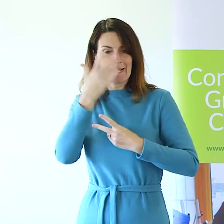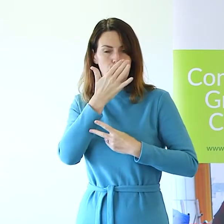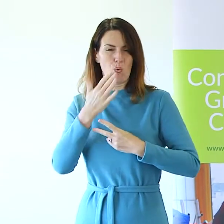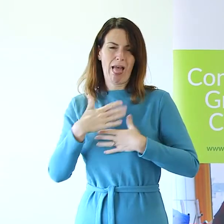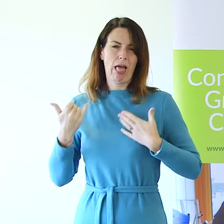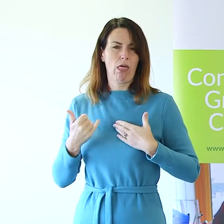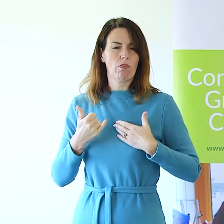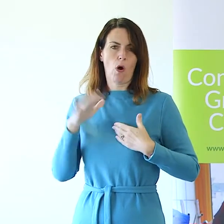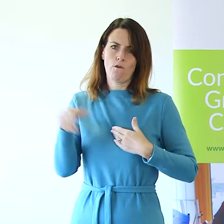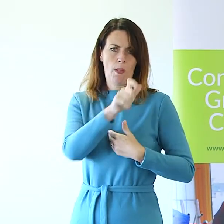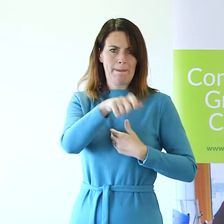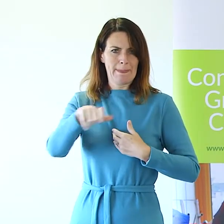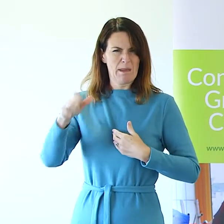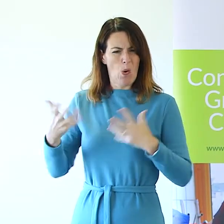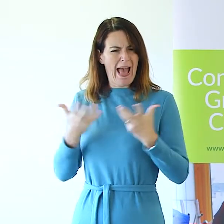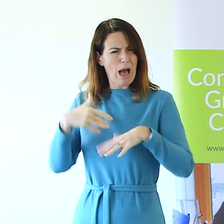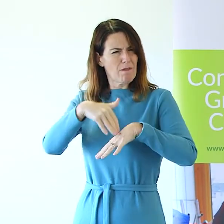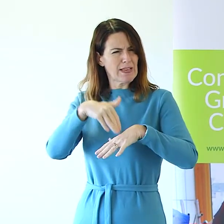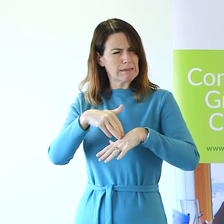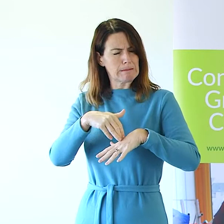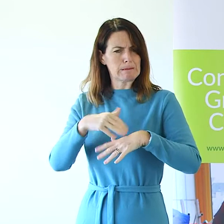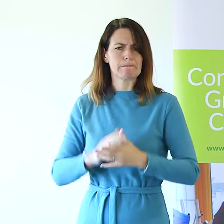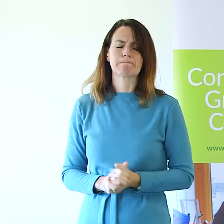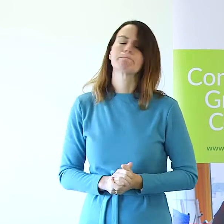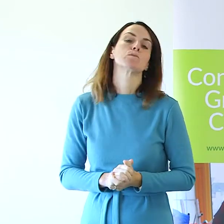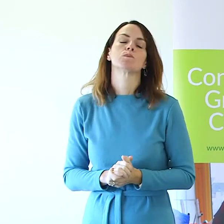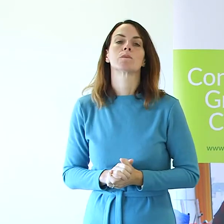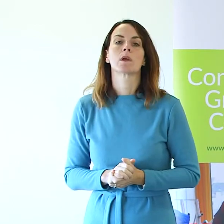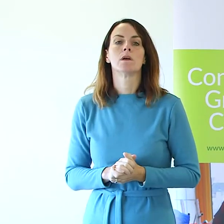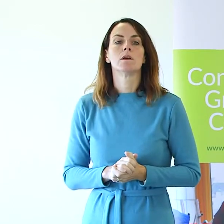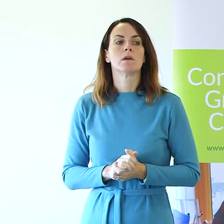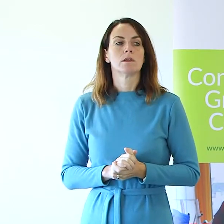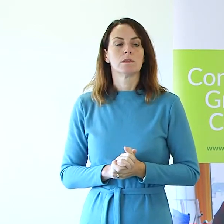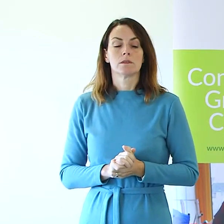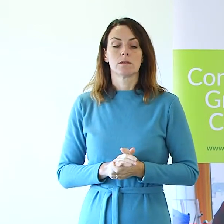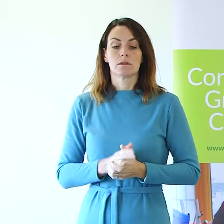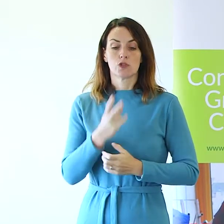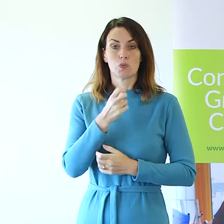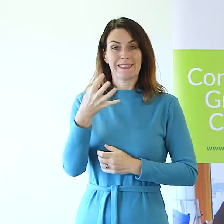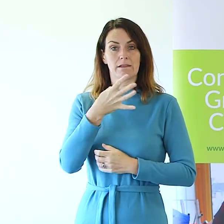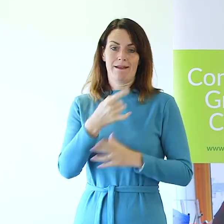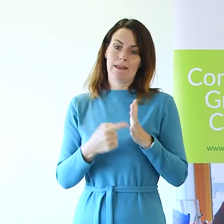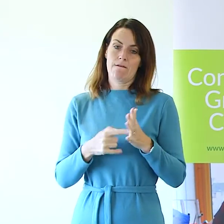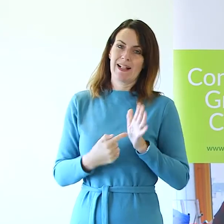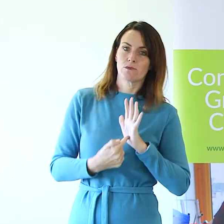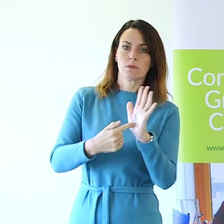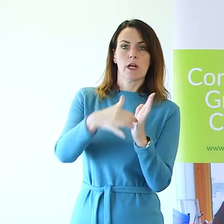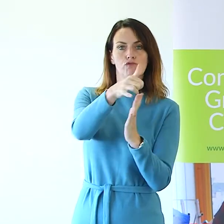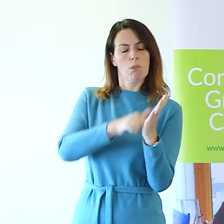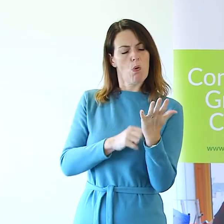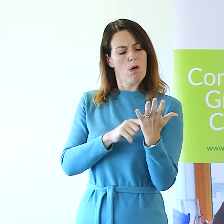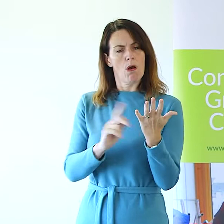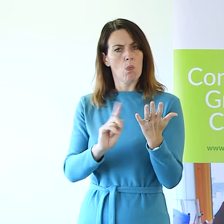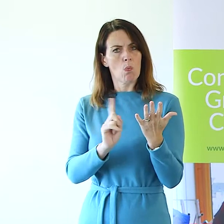people and the factors that affect our wellbeing. In the 2019 Vital Science Report, we